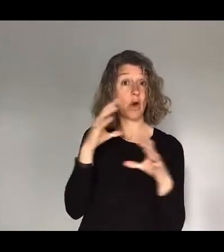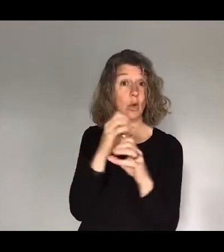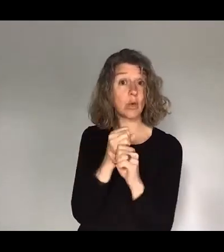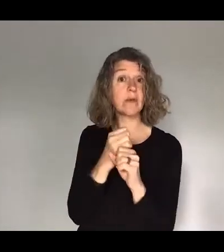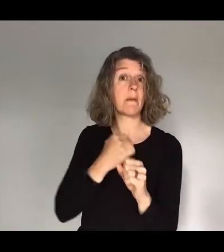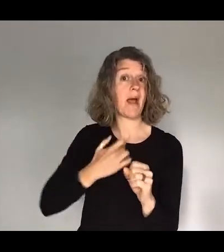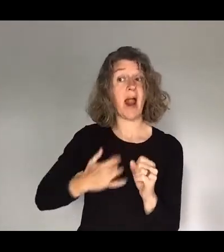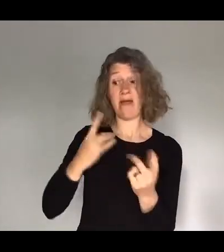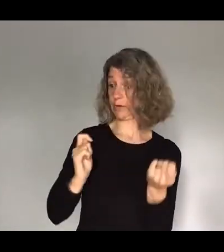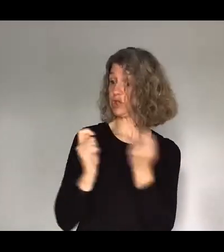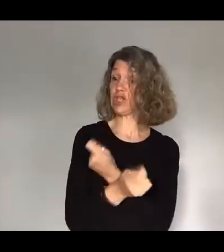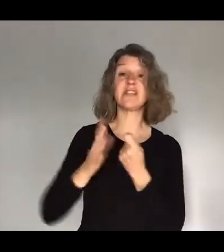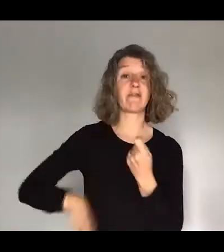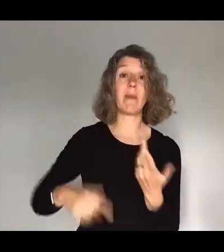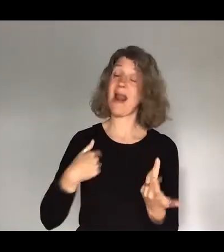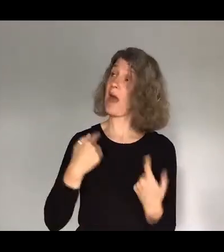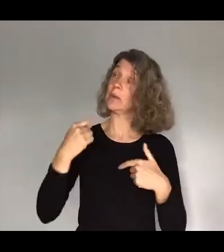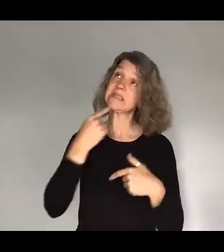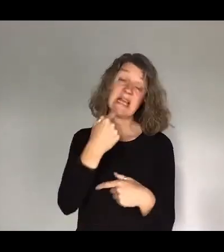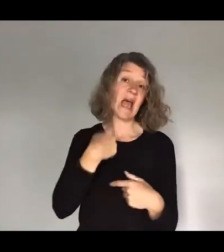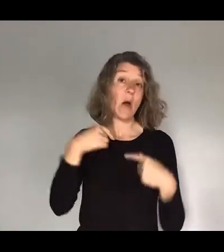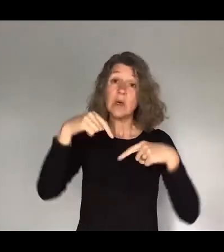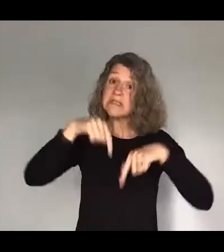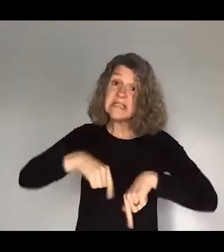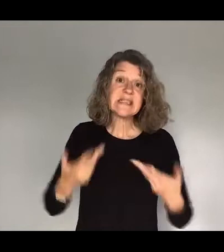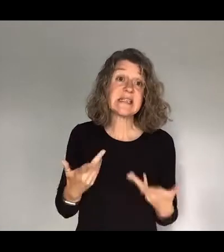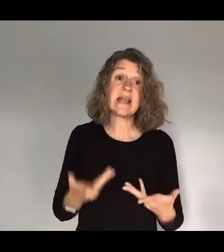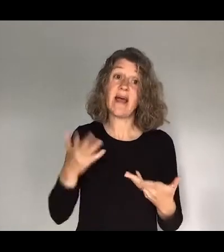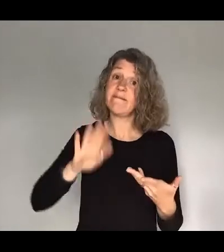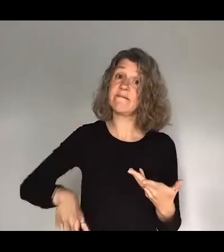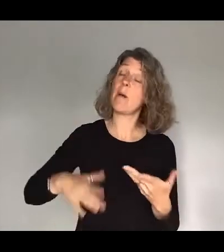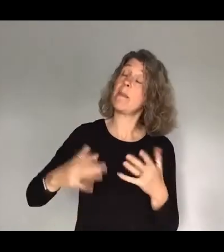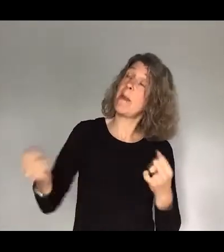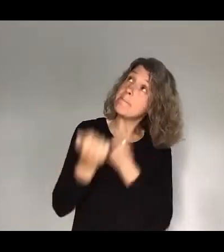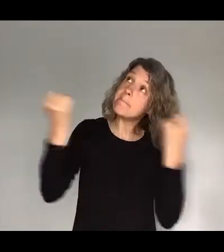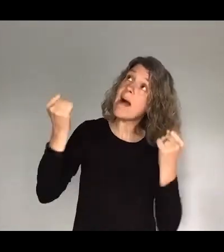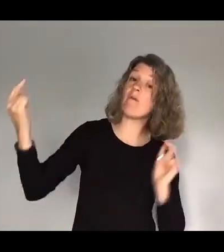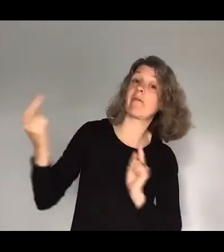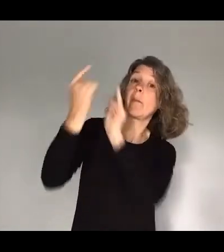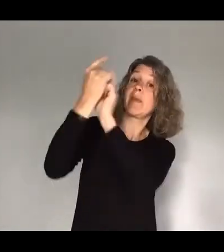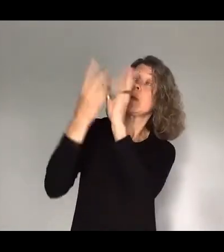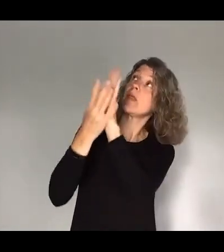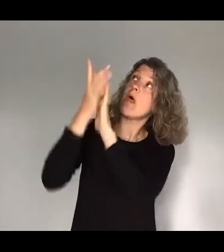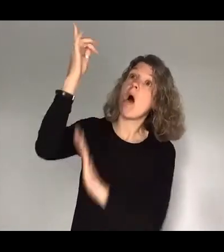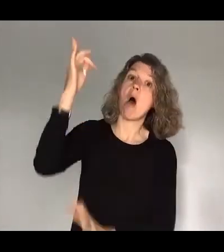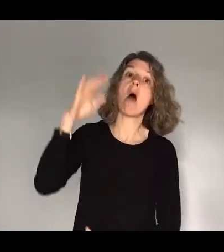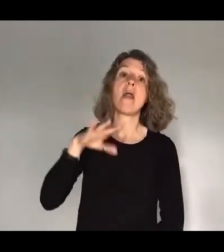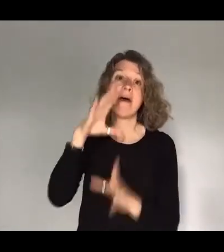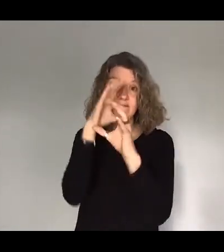would say that I would not be here today if it wasn't for some of the just powerful encounters with the Holy Spirit that I have had. And so be encouraged that